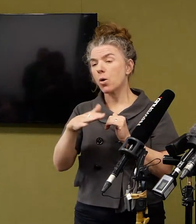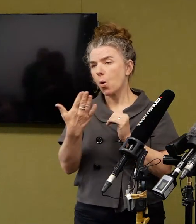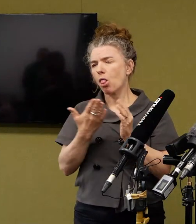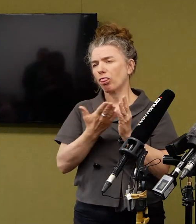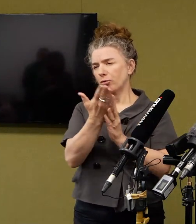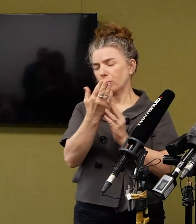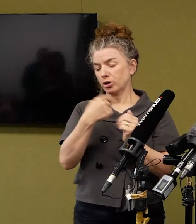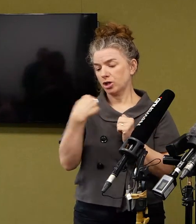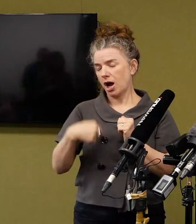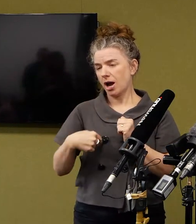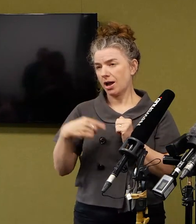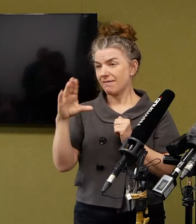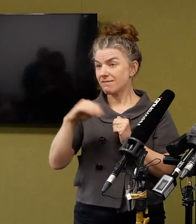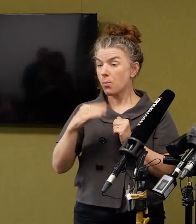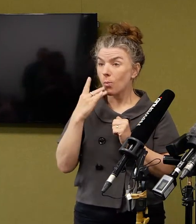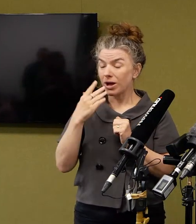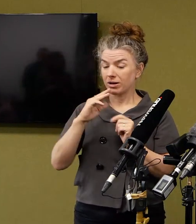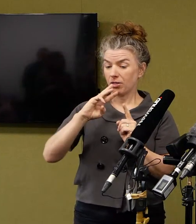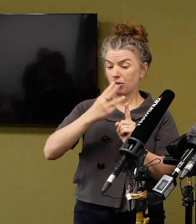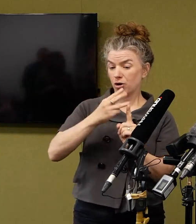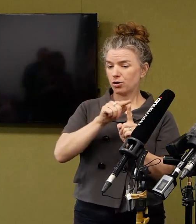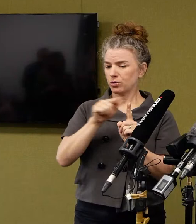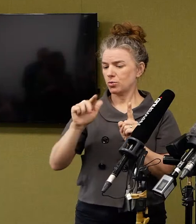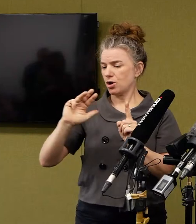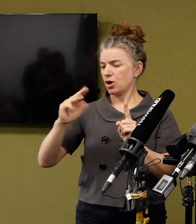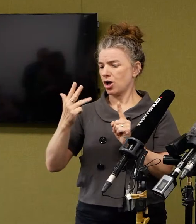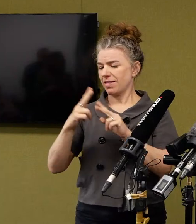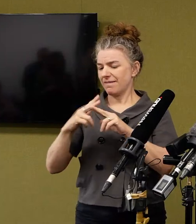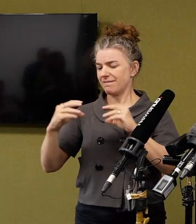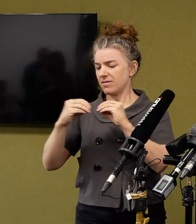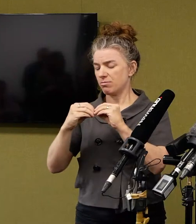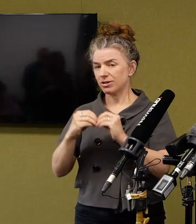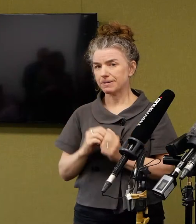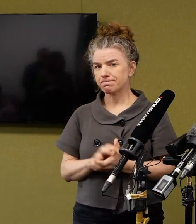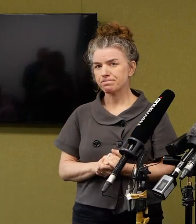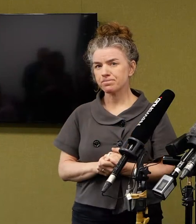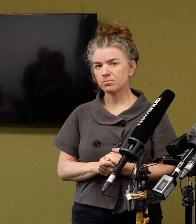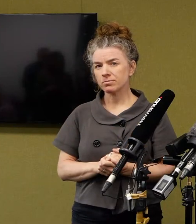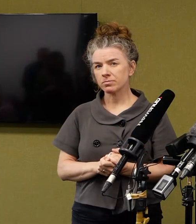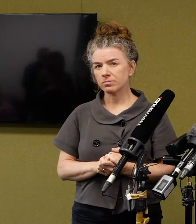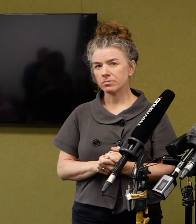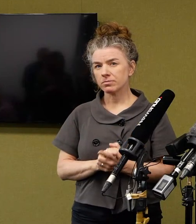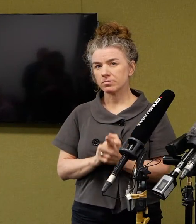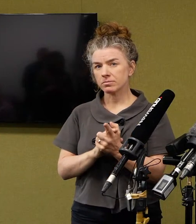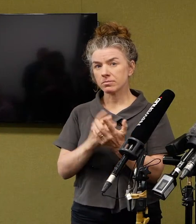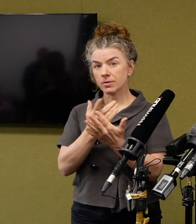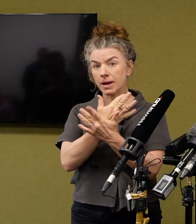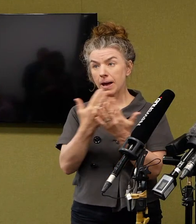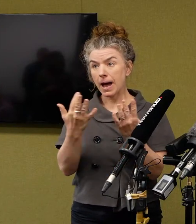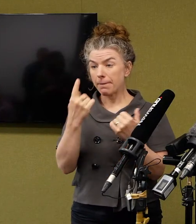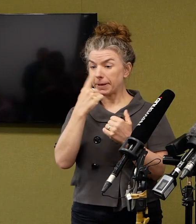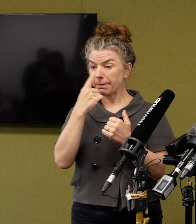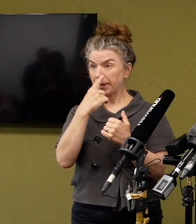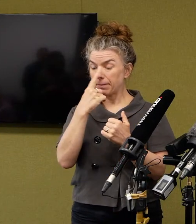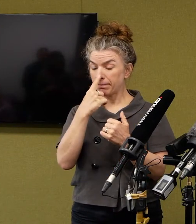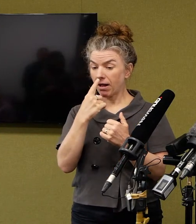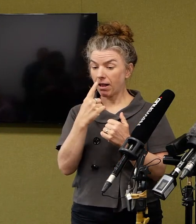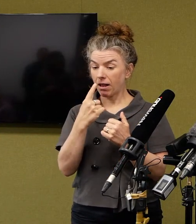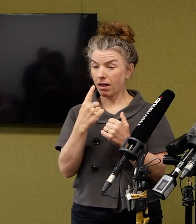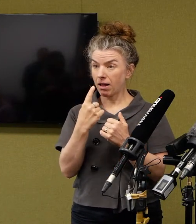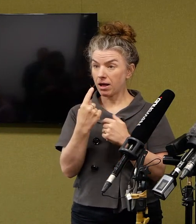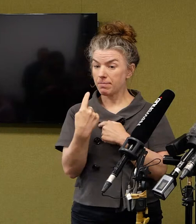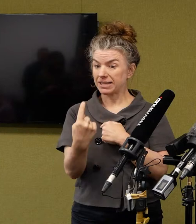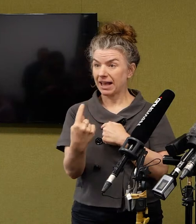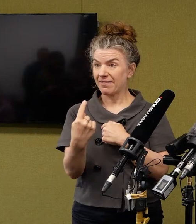between the 3rd and the 9th of February. Do you have an update on the latest number of people registering and putting themselves in self